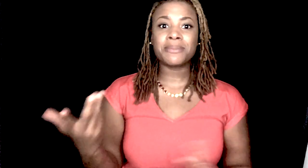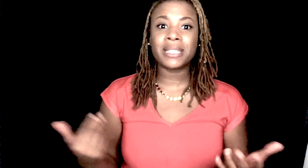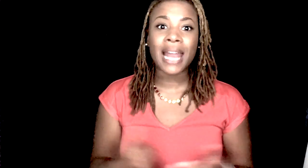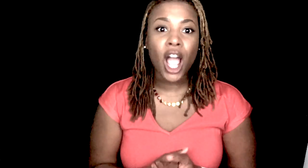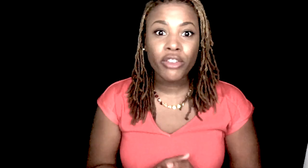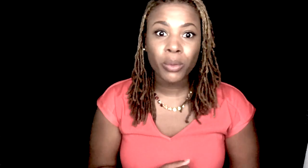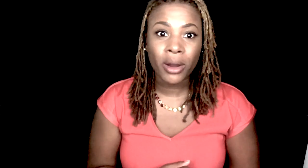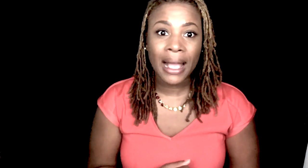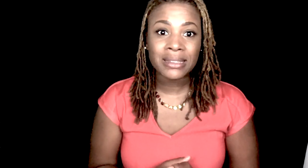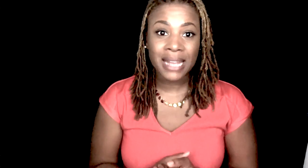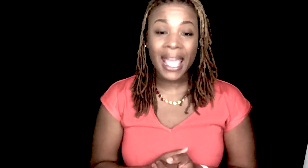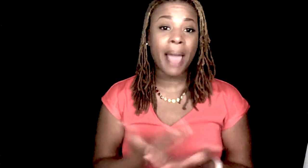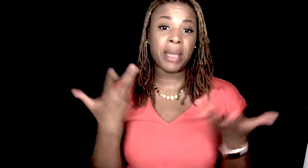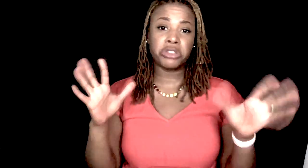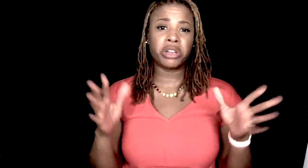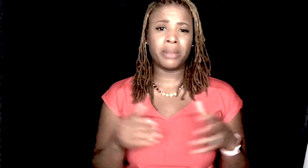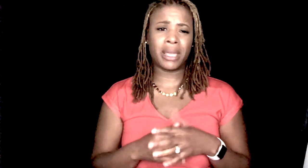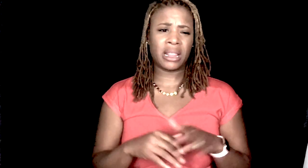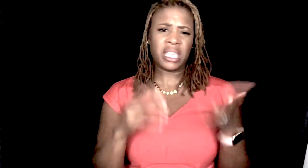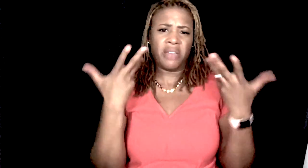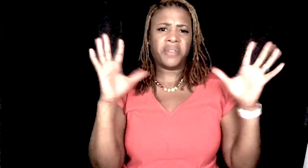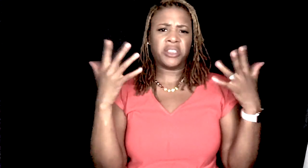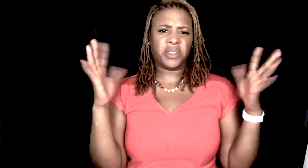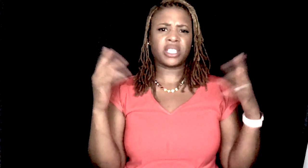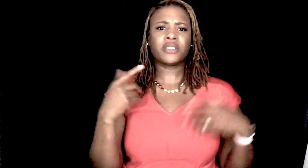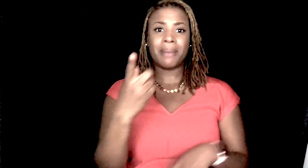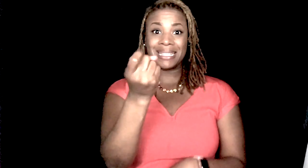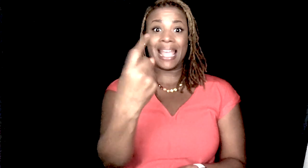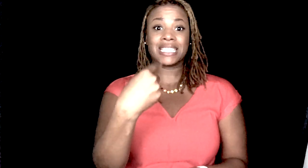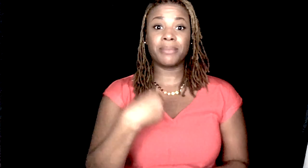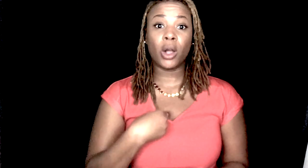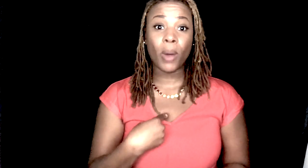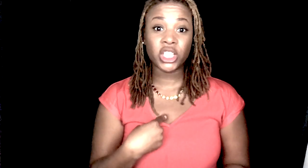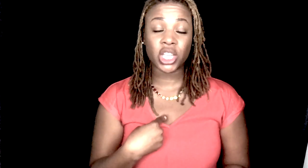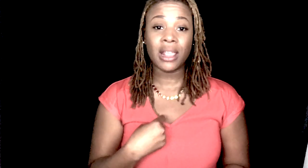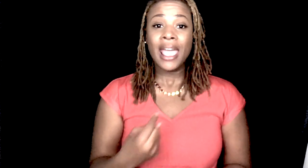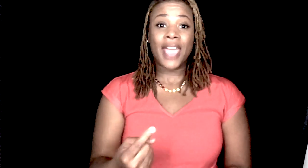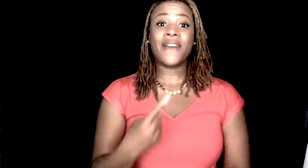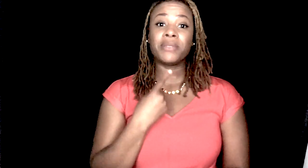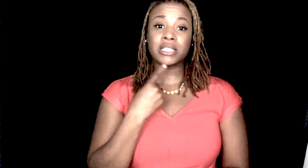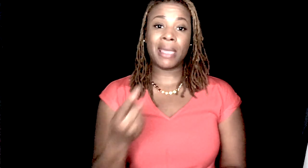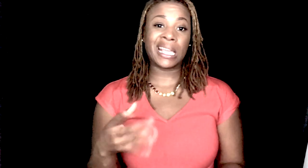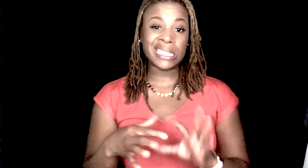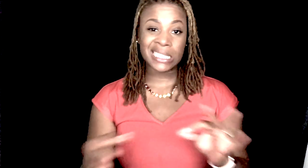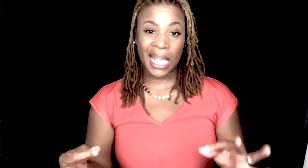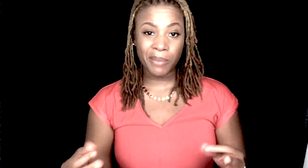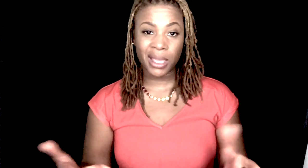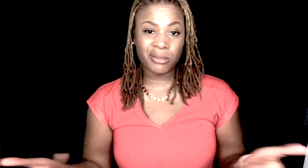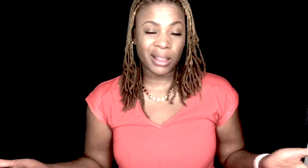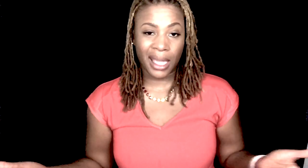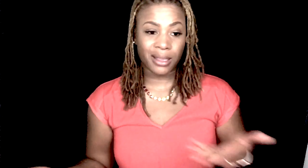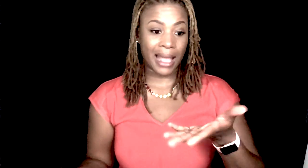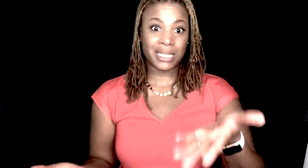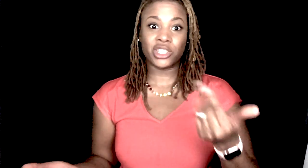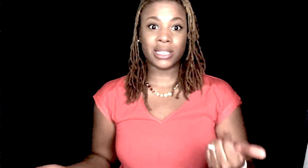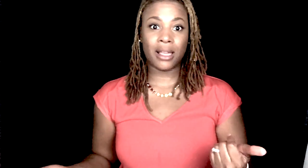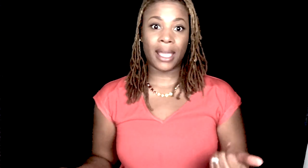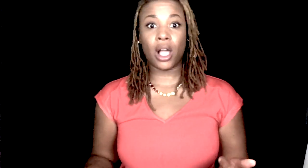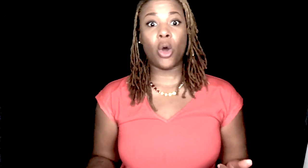me that I already work out today, I may do it in the beginning. Like, yeah, finish, finish. If somebody's asking me a question, if I'm just making a statement, like I did just now, like, oh,